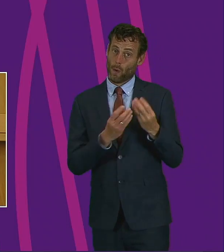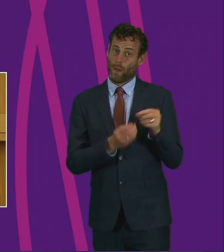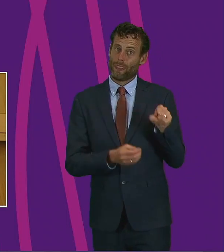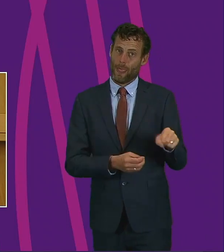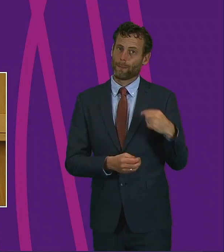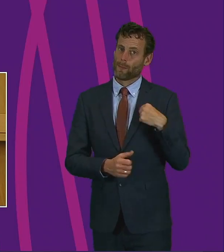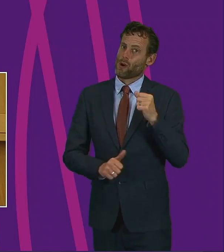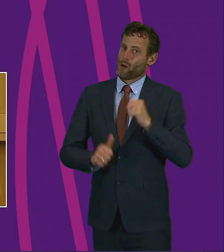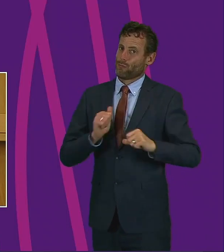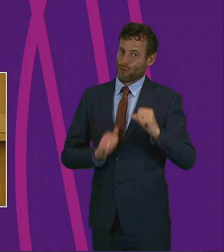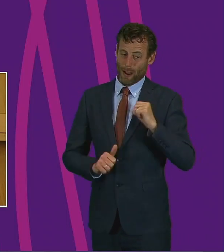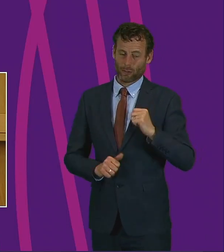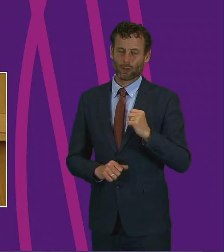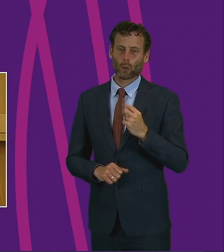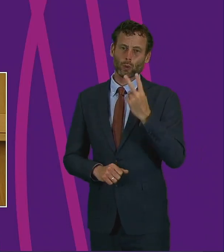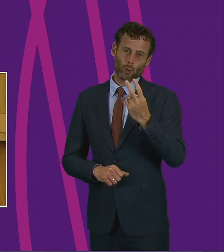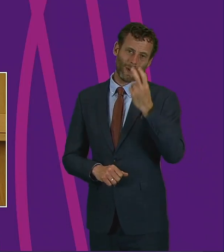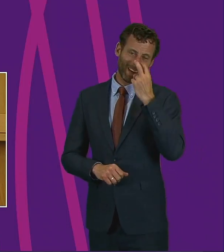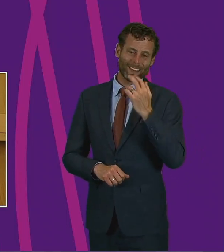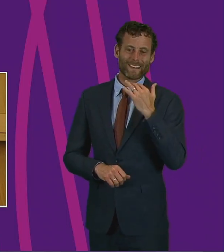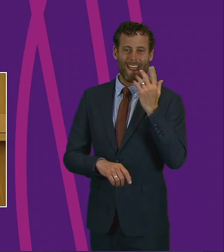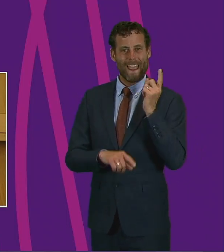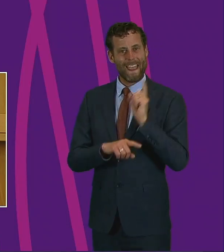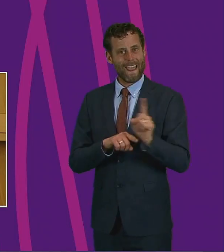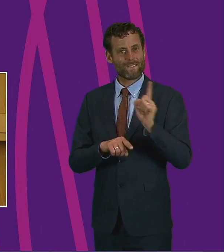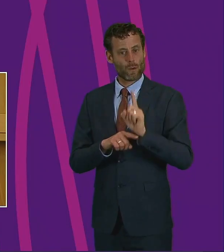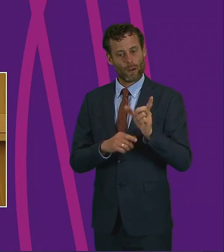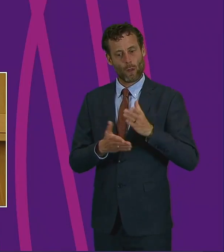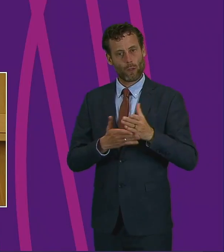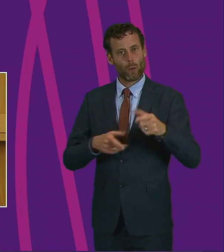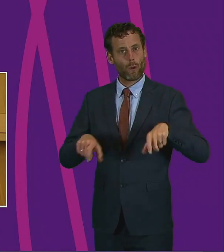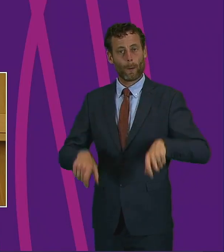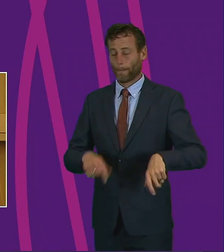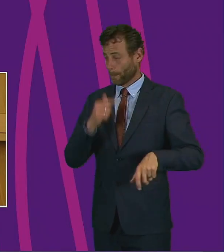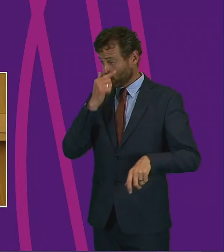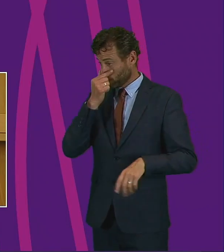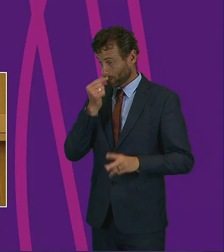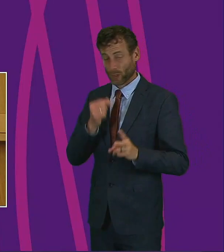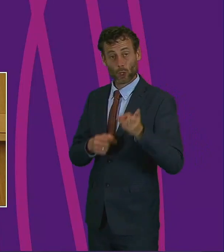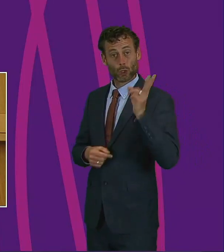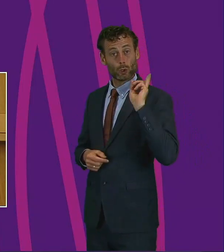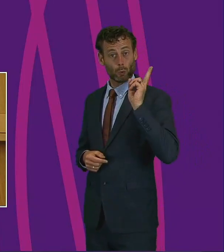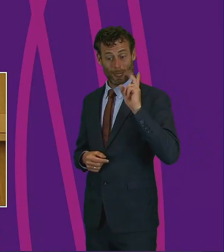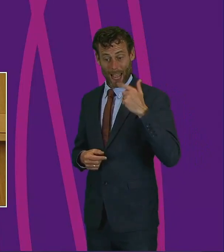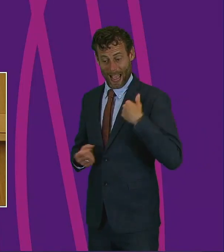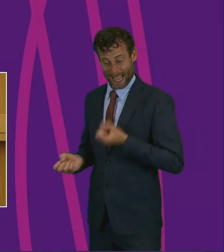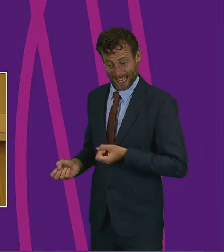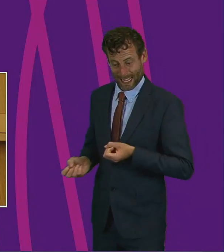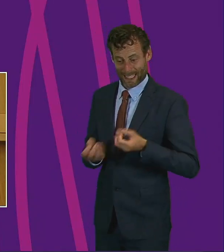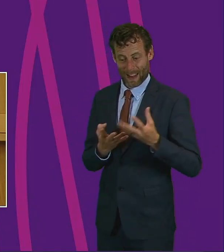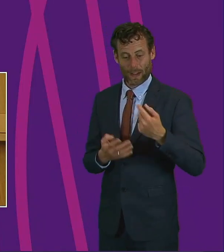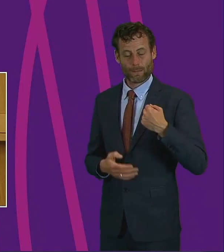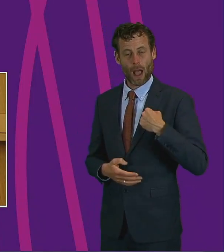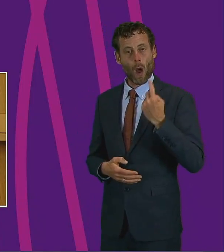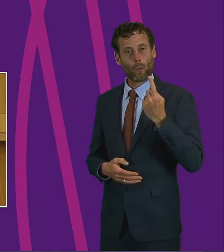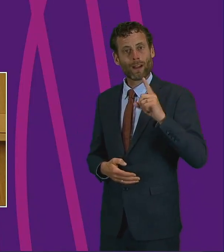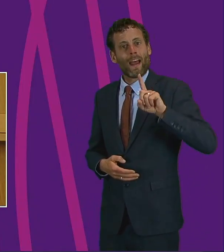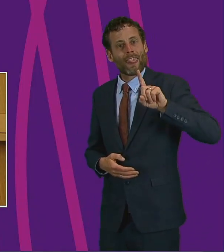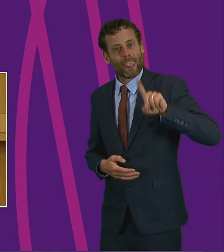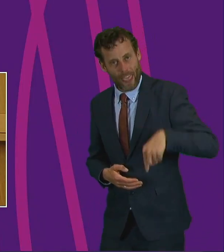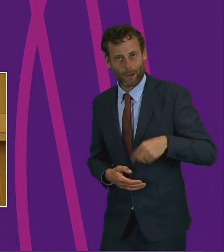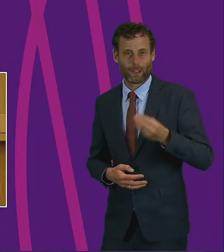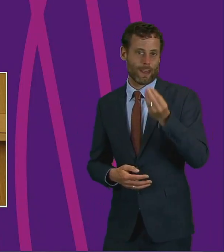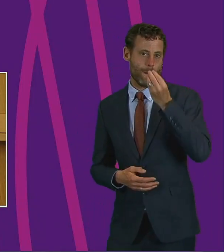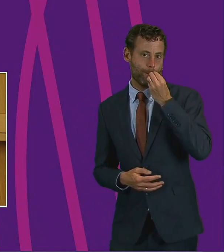at least two evenings a week throughout lockdown. Fortnight ago, I reached my own milestone, delivering my 1000th meal to someone, to people